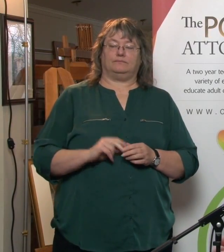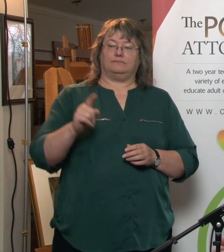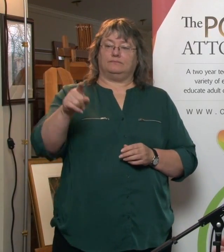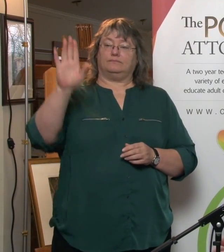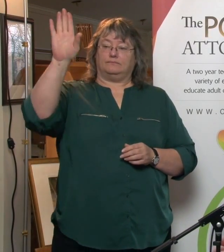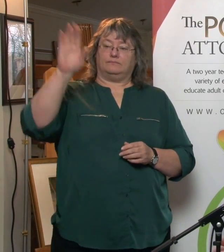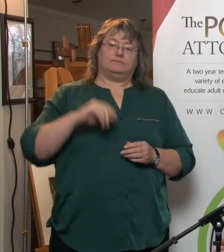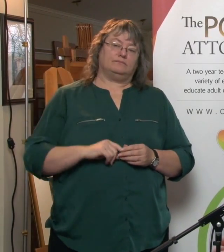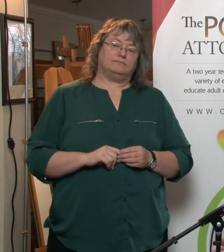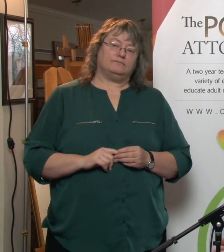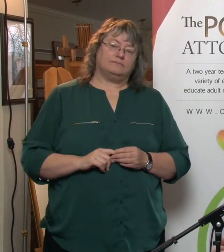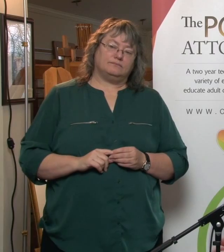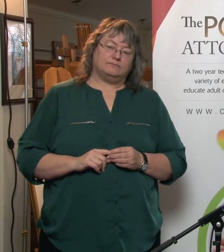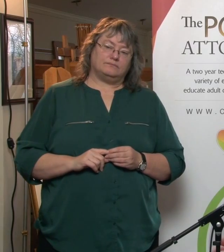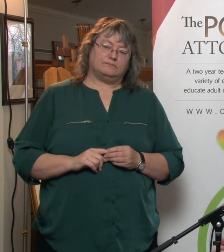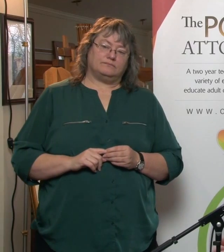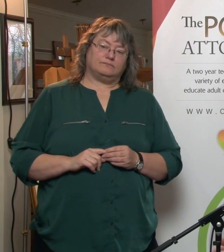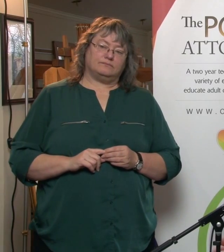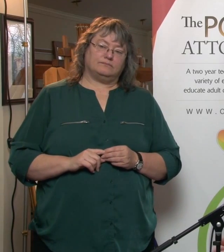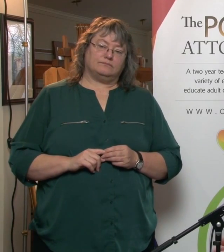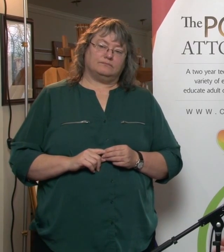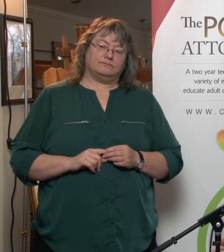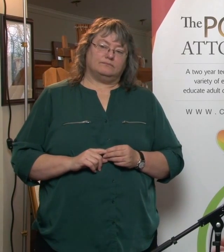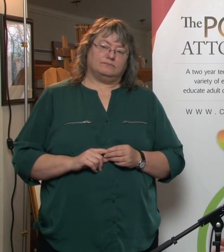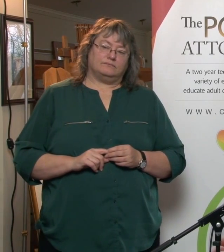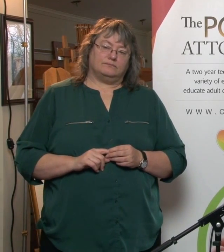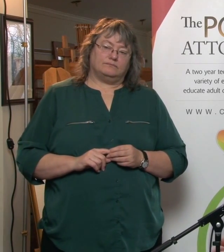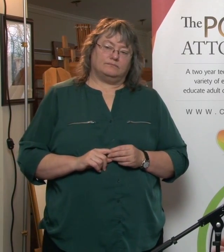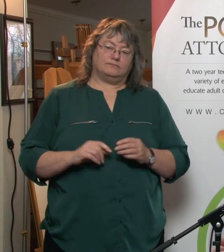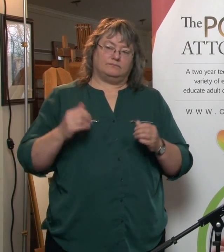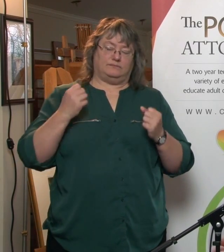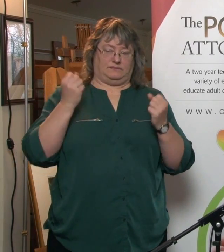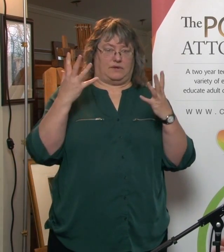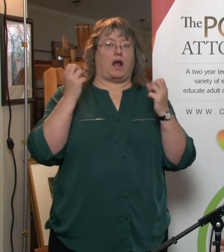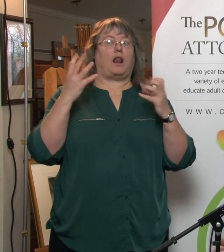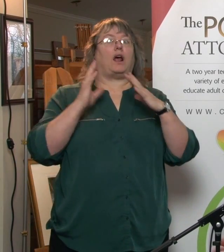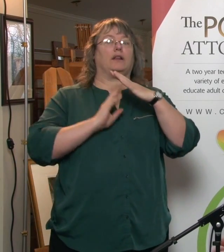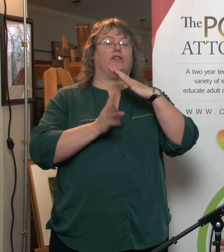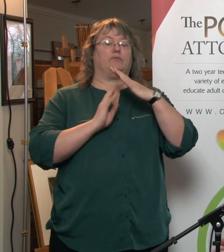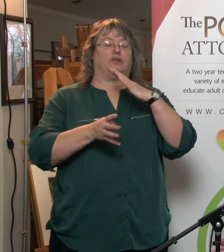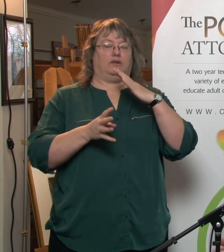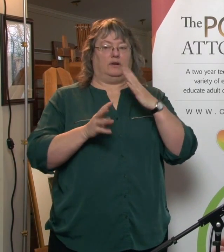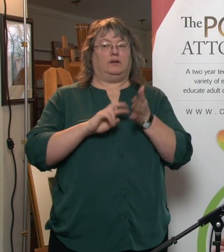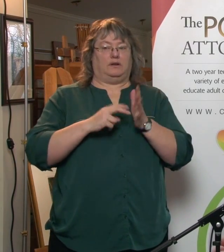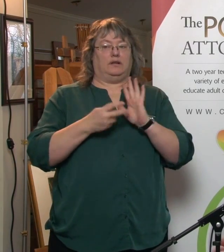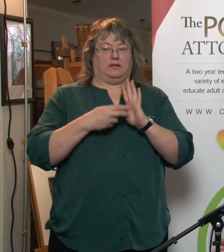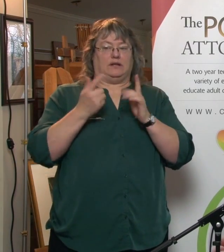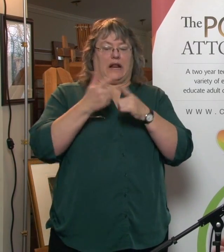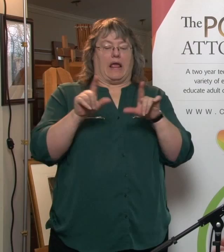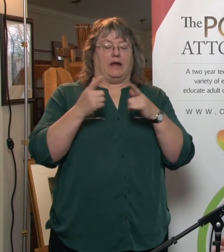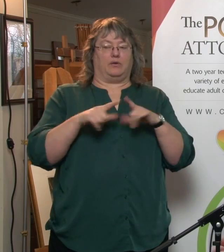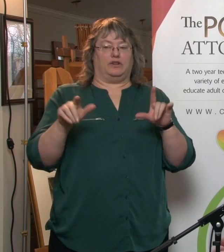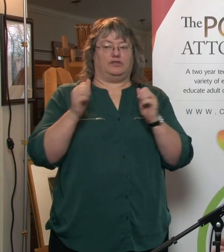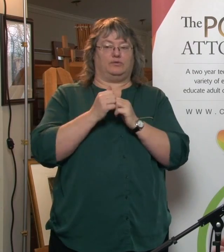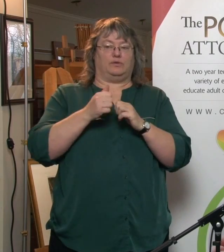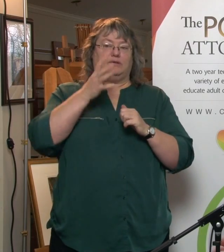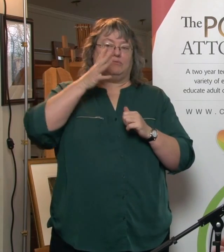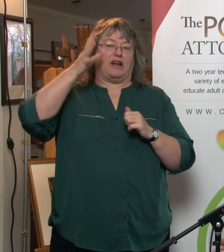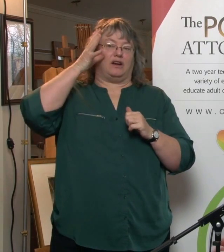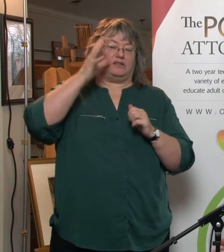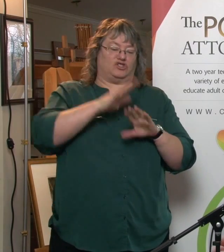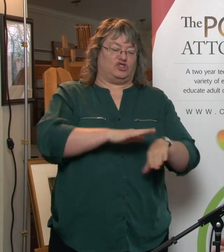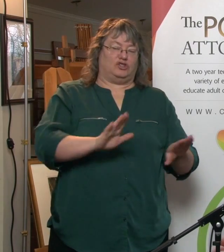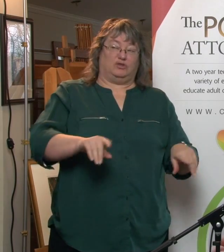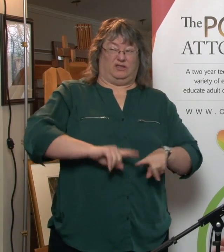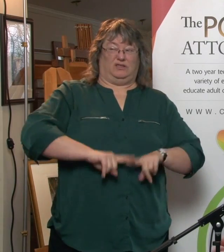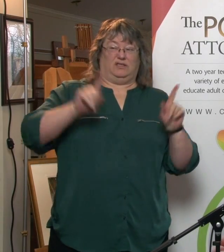Yes, sir. It's just a question in a different way. We have a lot of immigrant population where the language with parents is very difficult. How do you